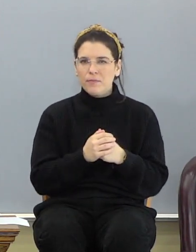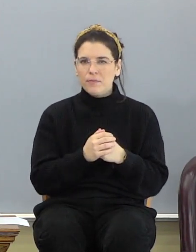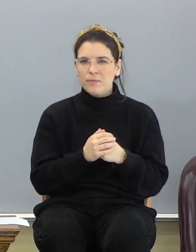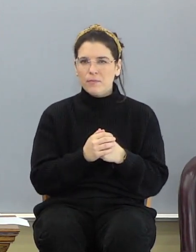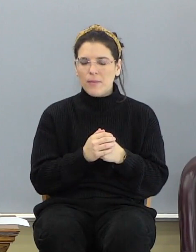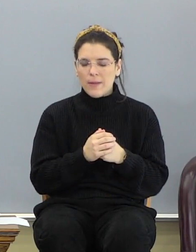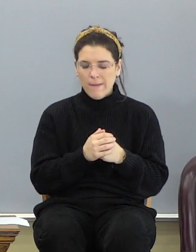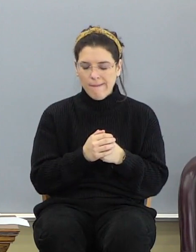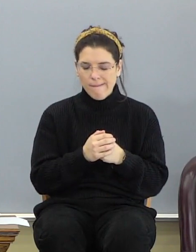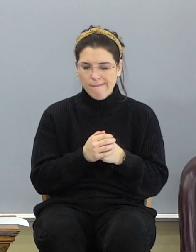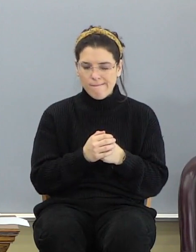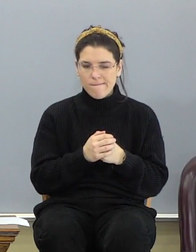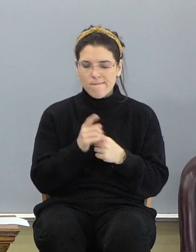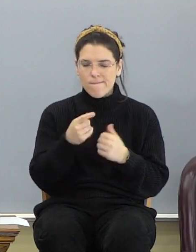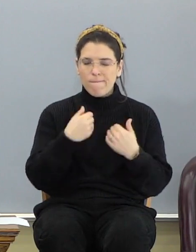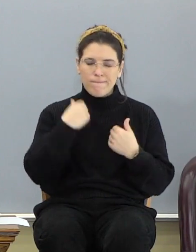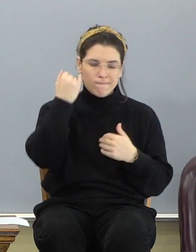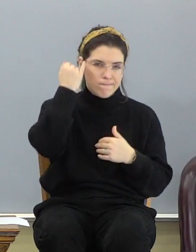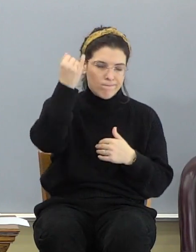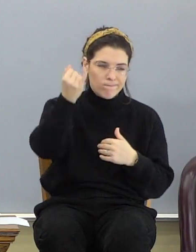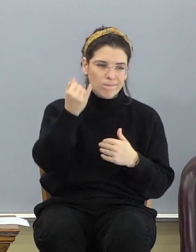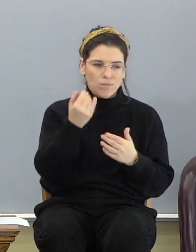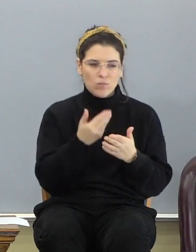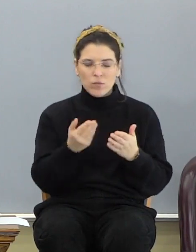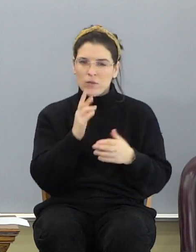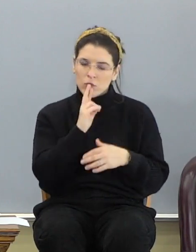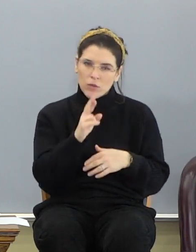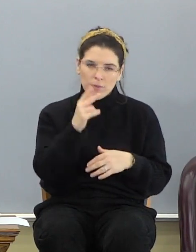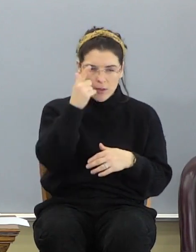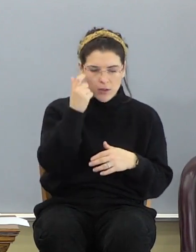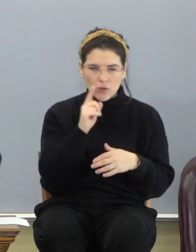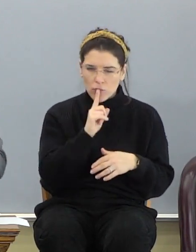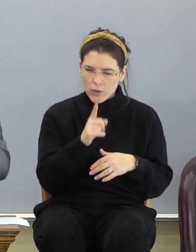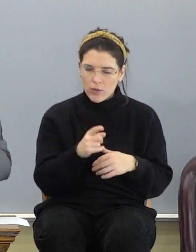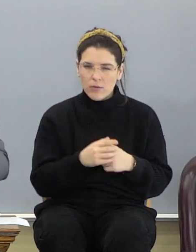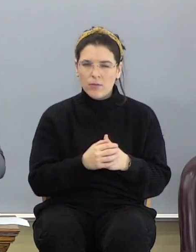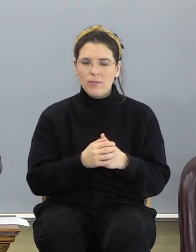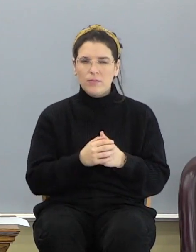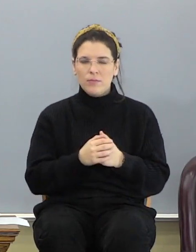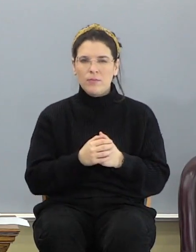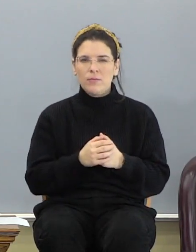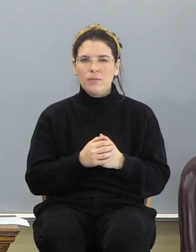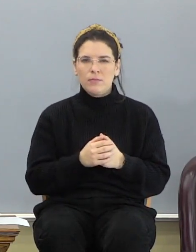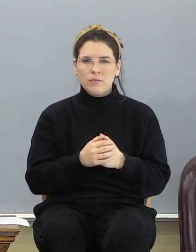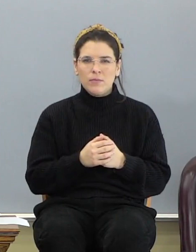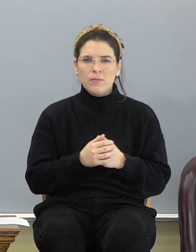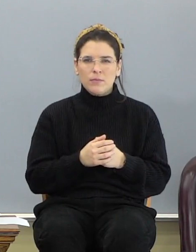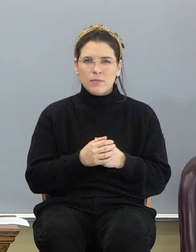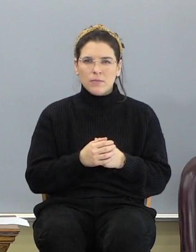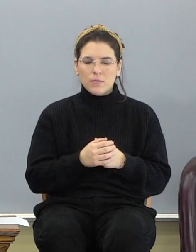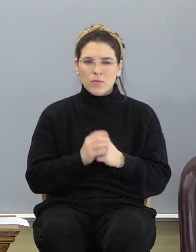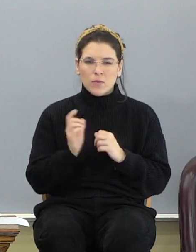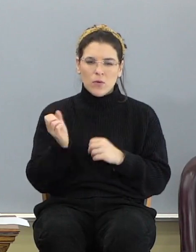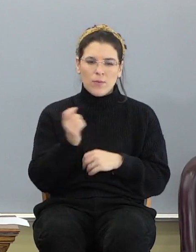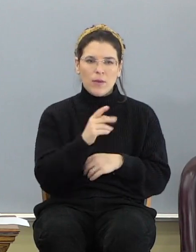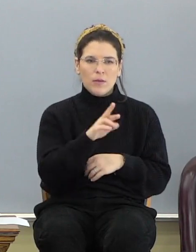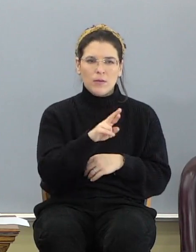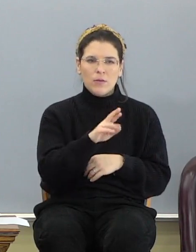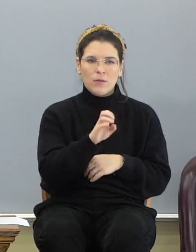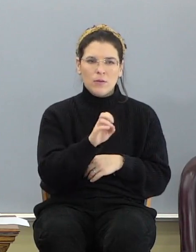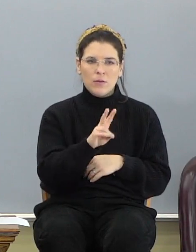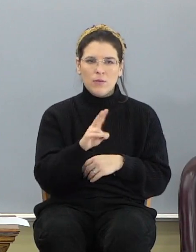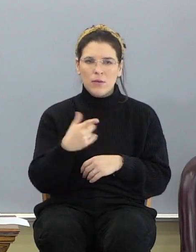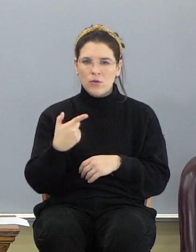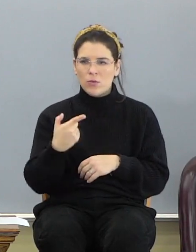You have a idea about where things are because they're real. Now, come with me back to Revelation 21. Because there's some, there's, there are things,